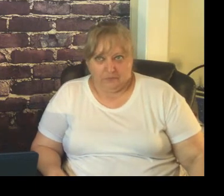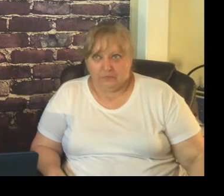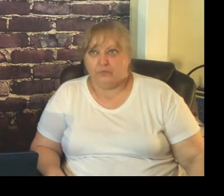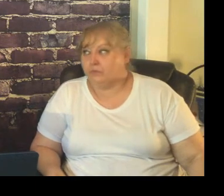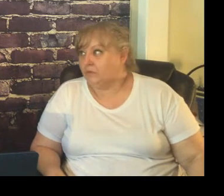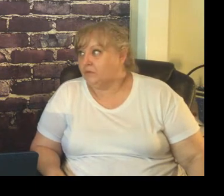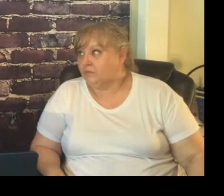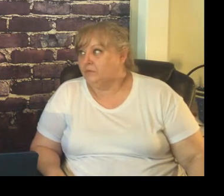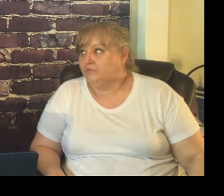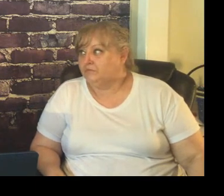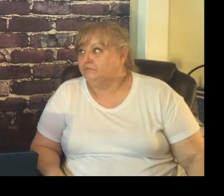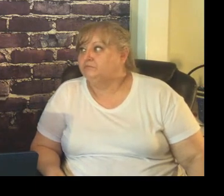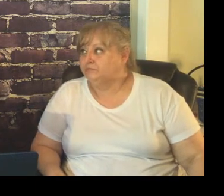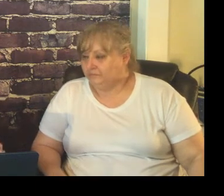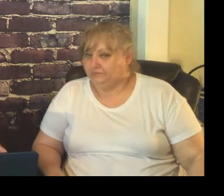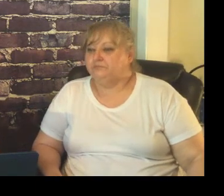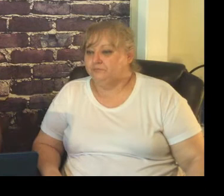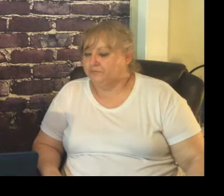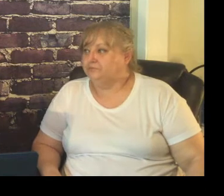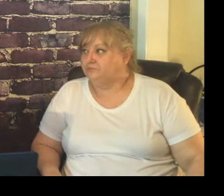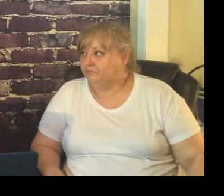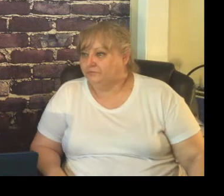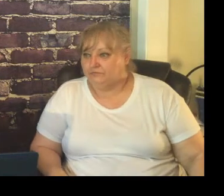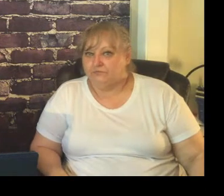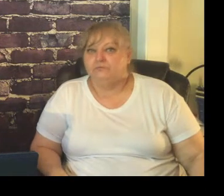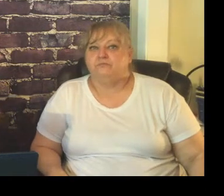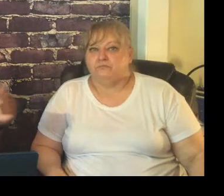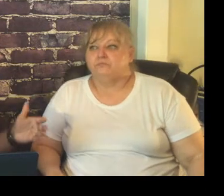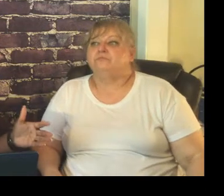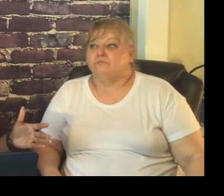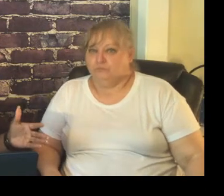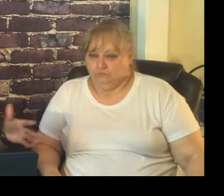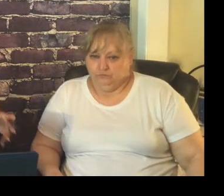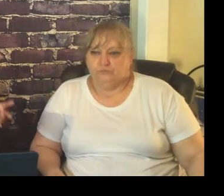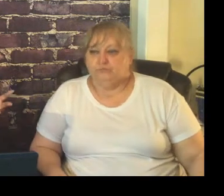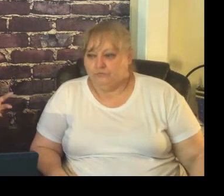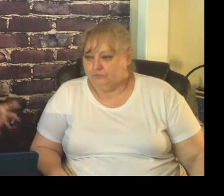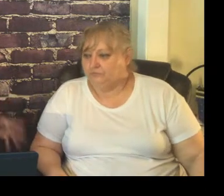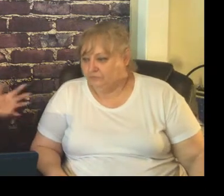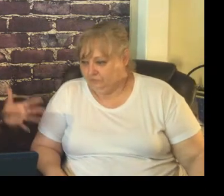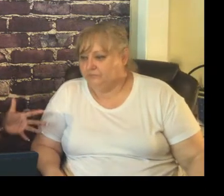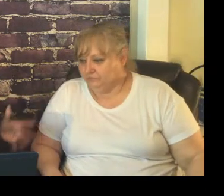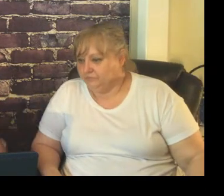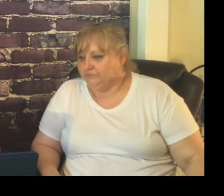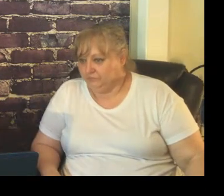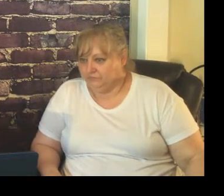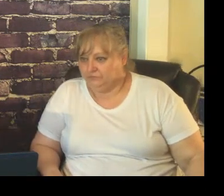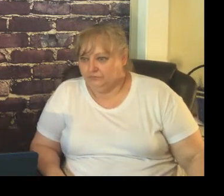we're not sitting in rows it's not going to be perfect you know people are going to be moving we're going to be doing stuff I may be yelling you may be